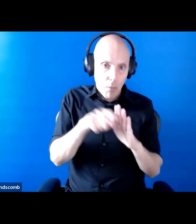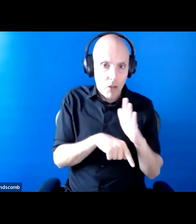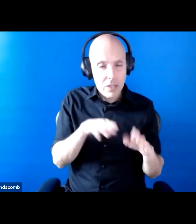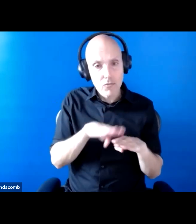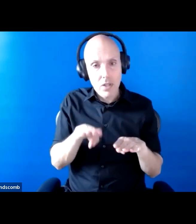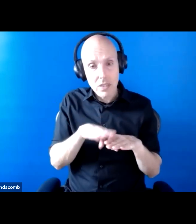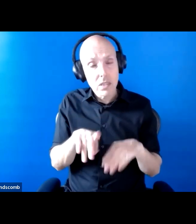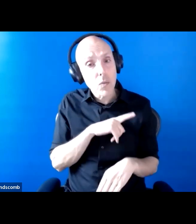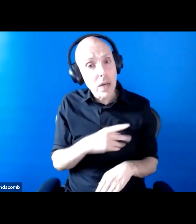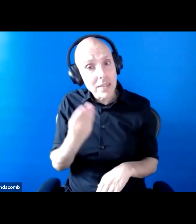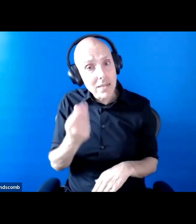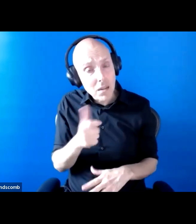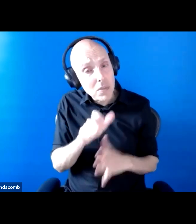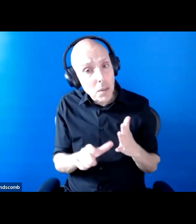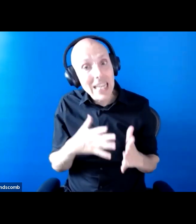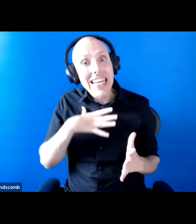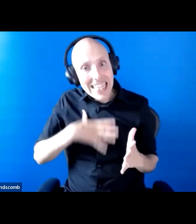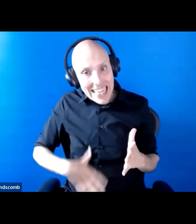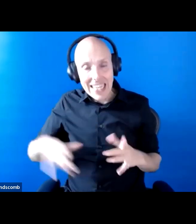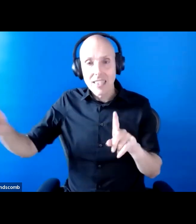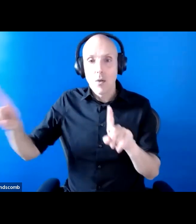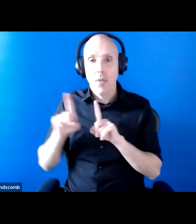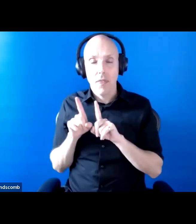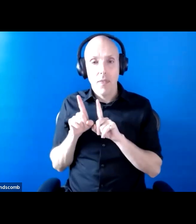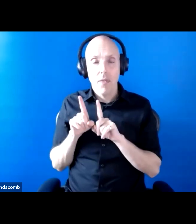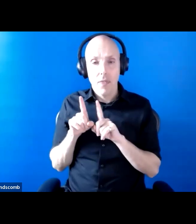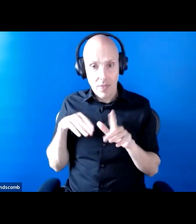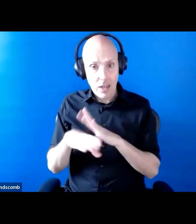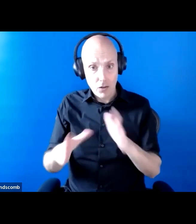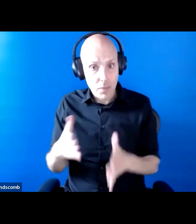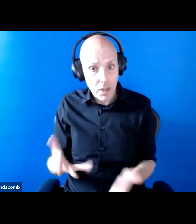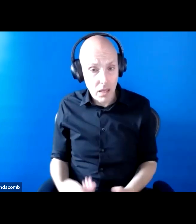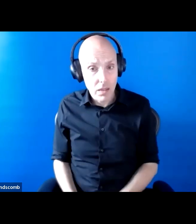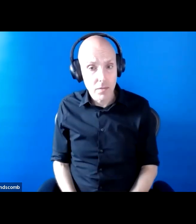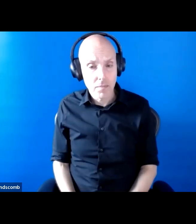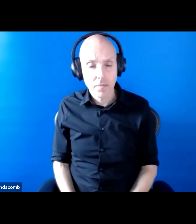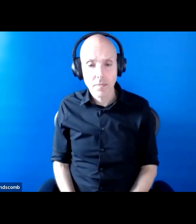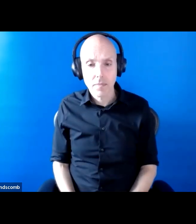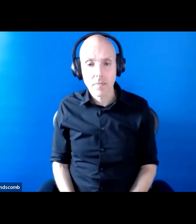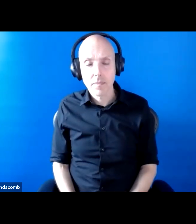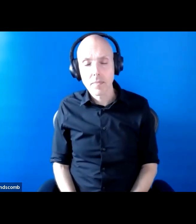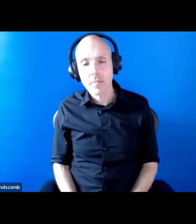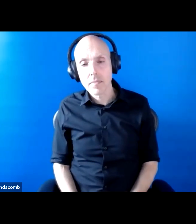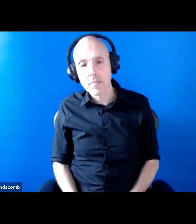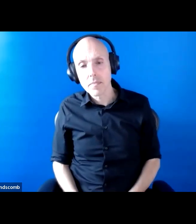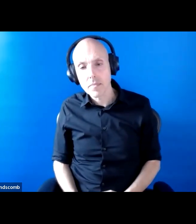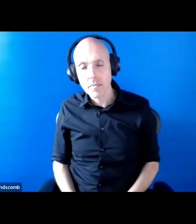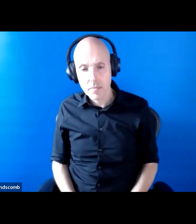people do need someone with them when they're in hospital. Similarly, they brought out regulations